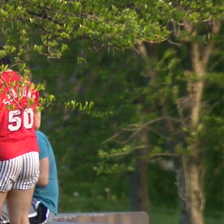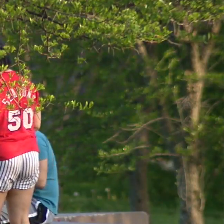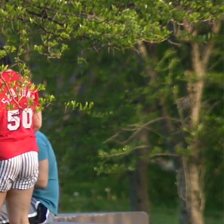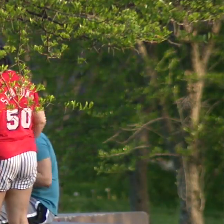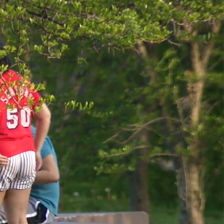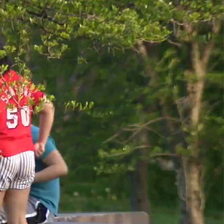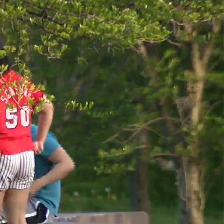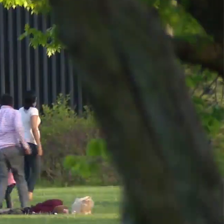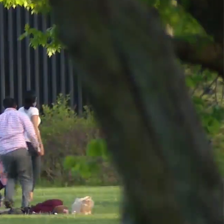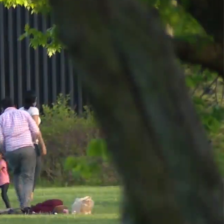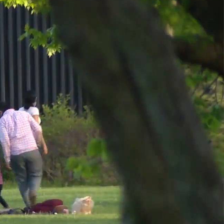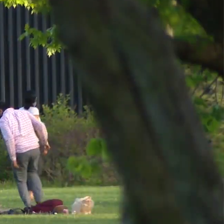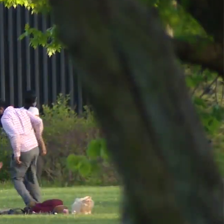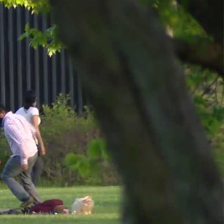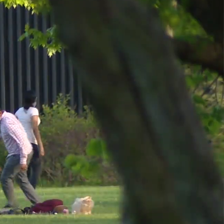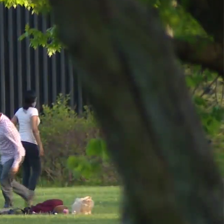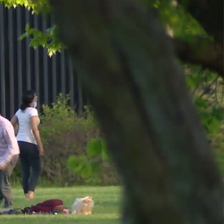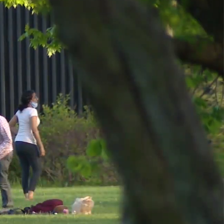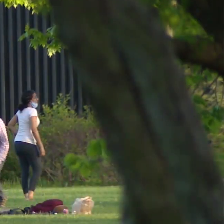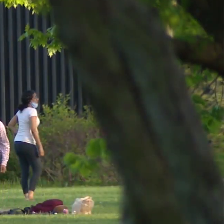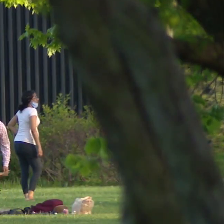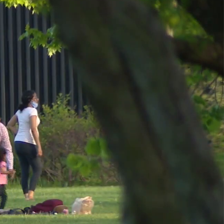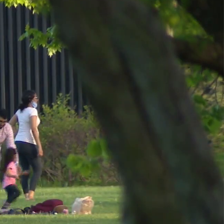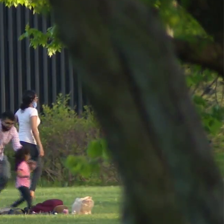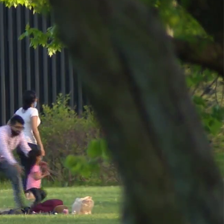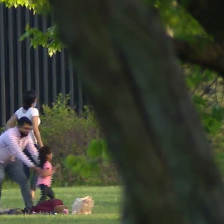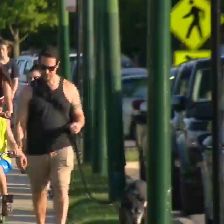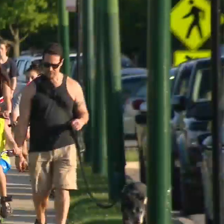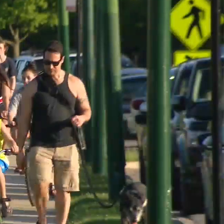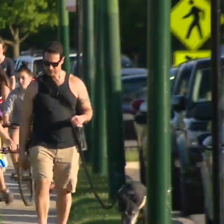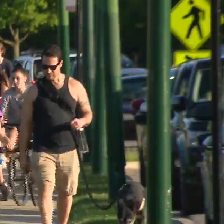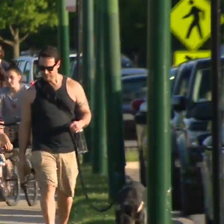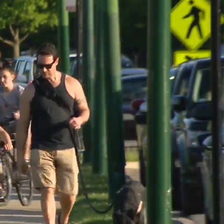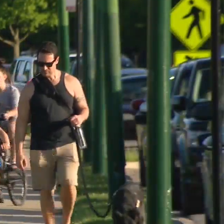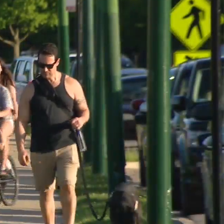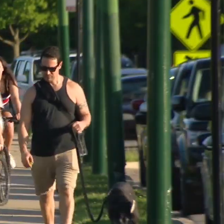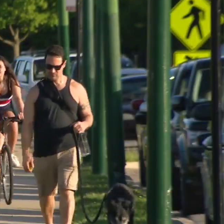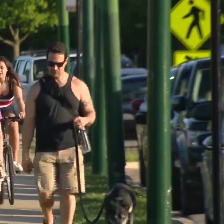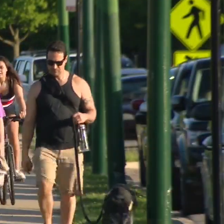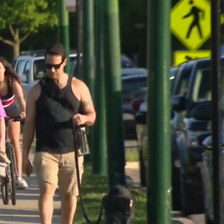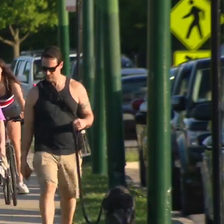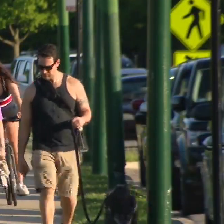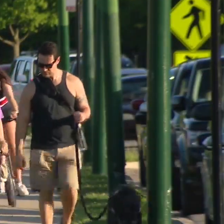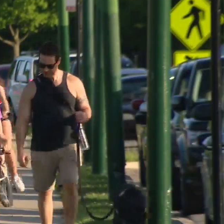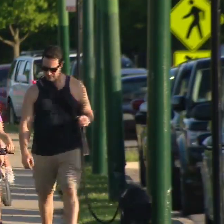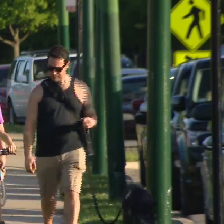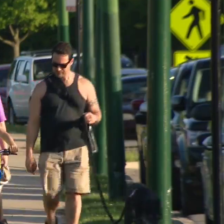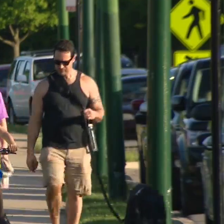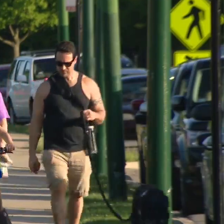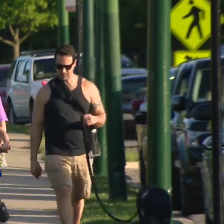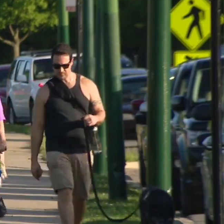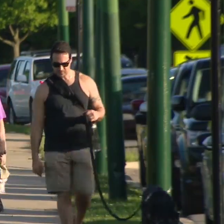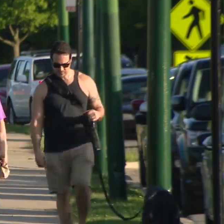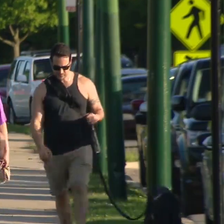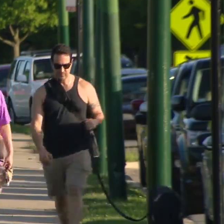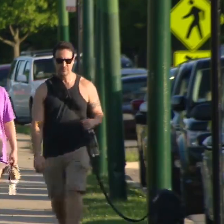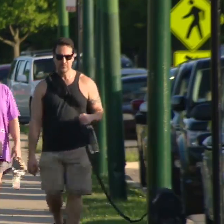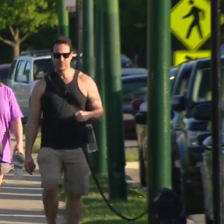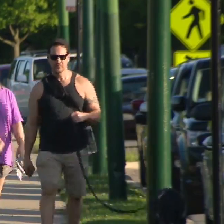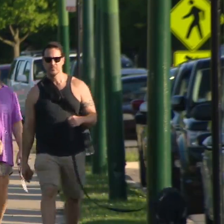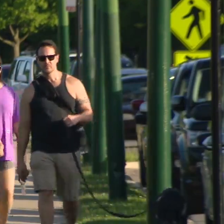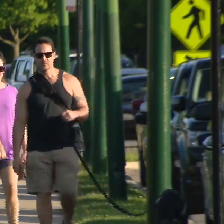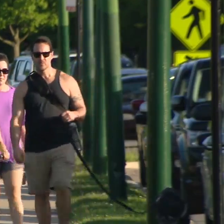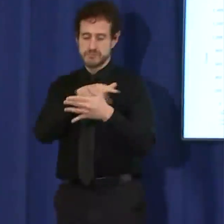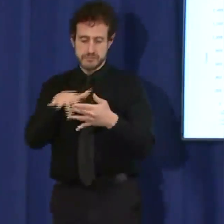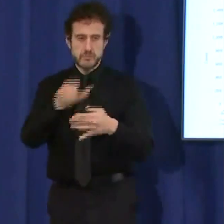go. City leaders cautioned that even with this next step to reopen, that safety guidelines are still in effect. And this doesn't mean the